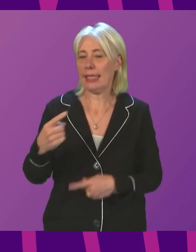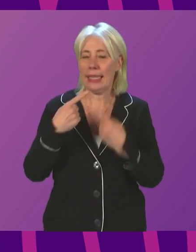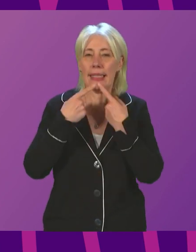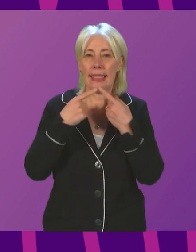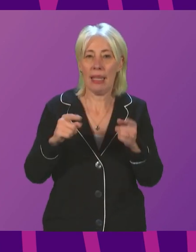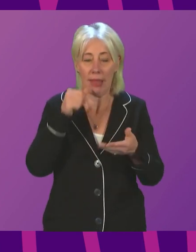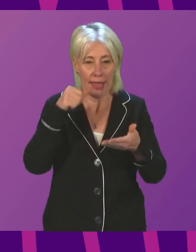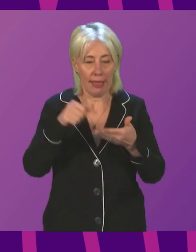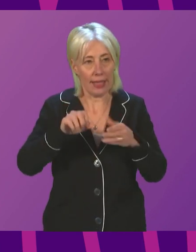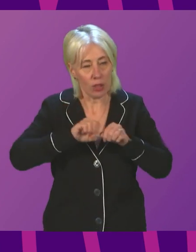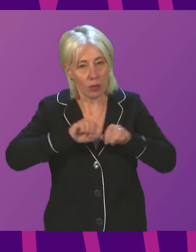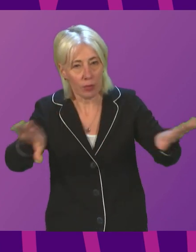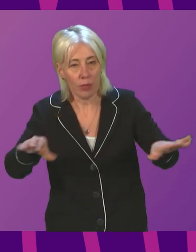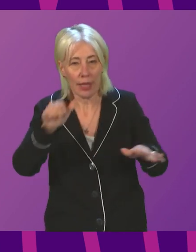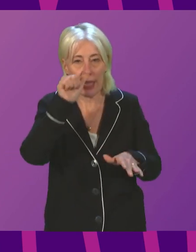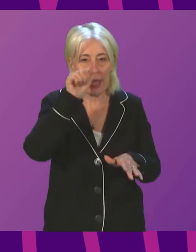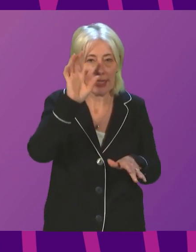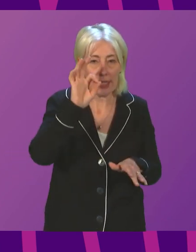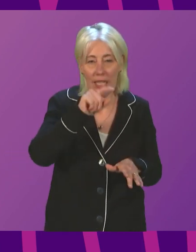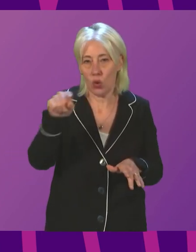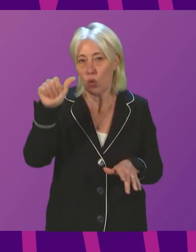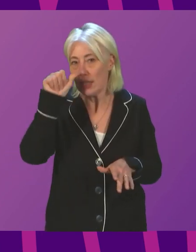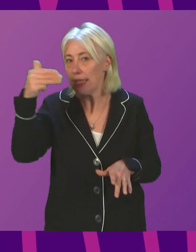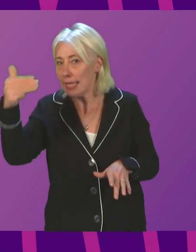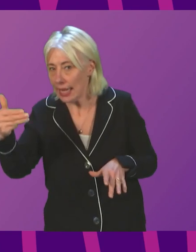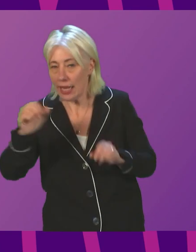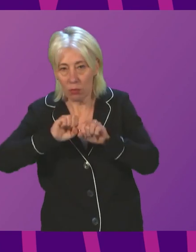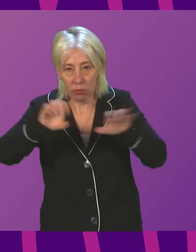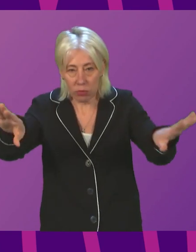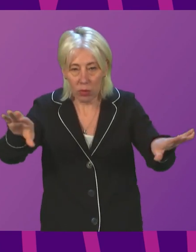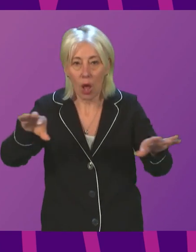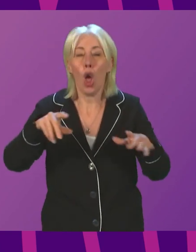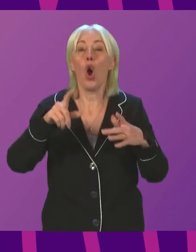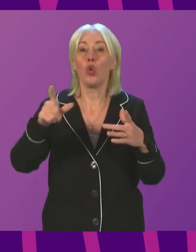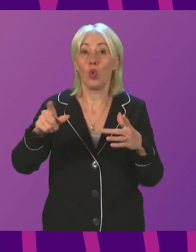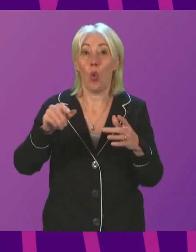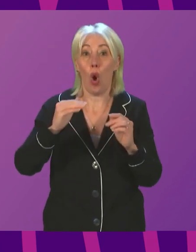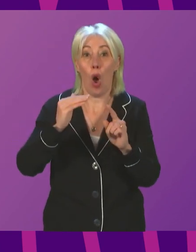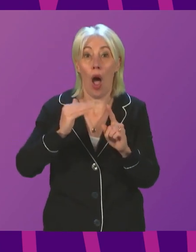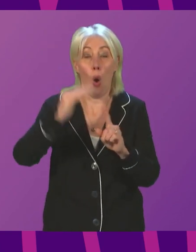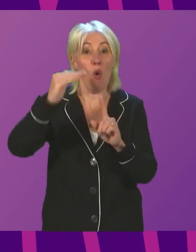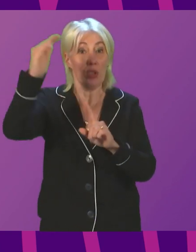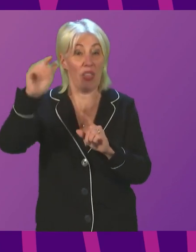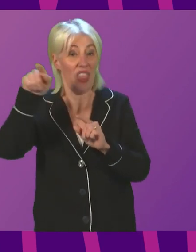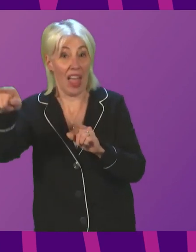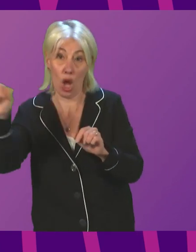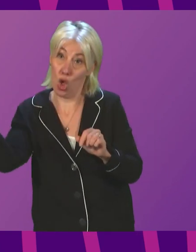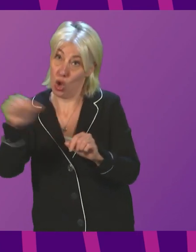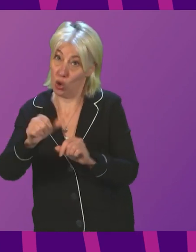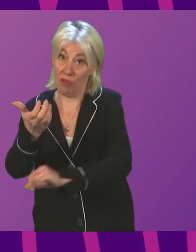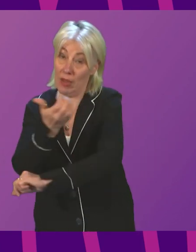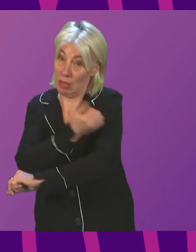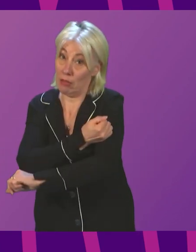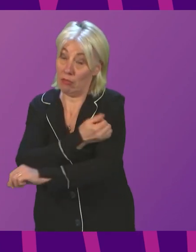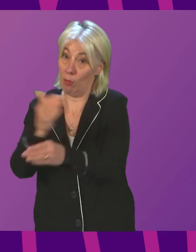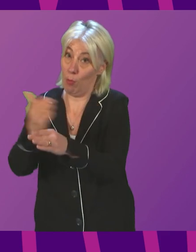issue letters to those in the 60 to 69 age groups, so the older categories should be satisfactorily resolved